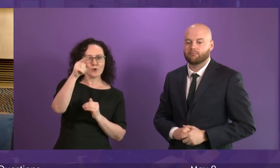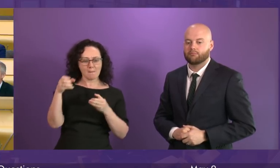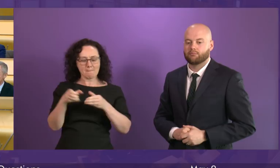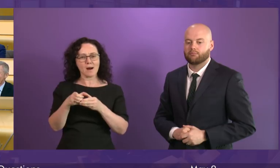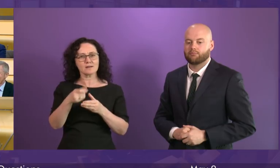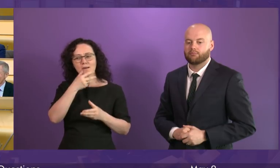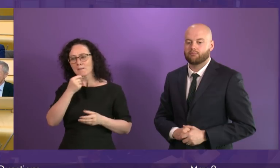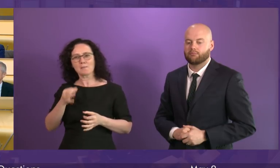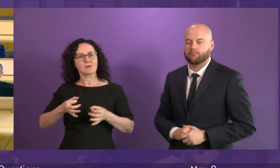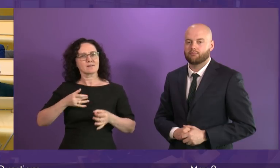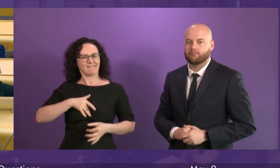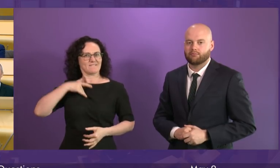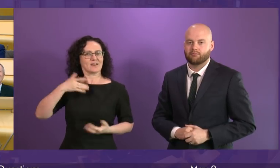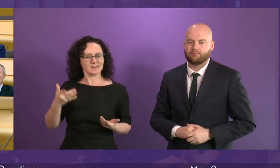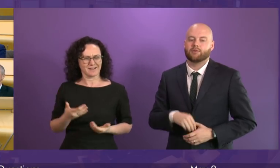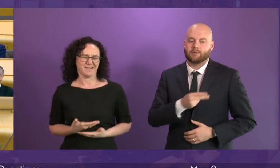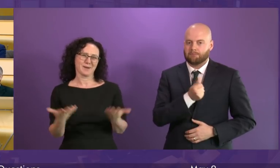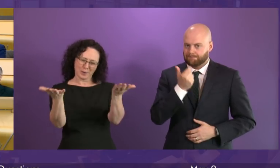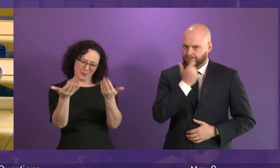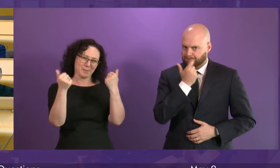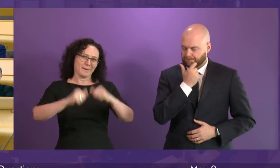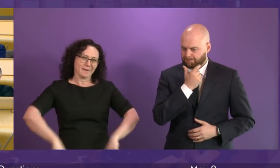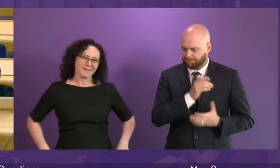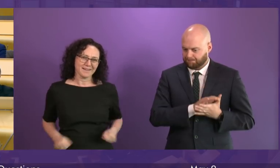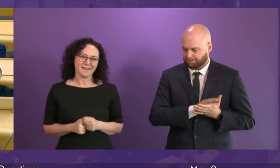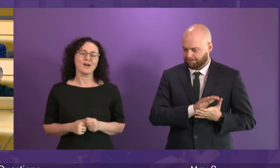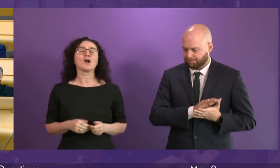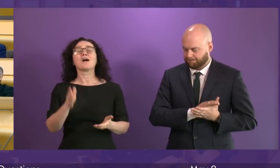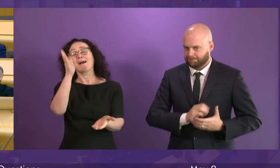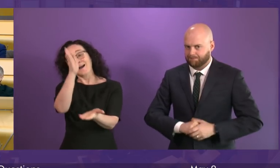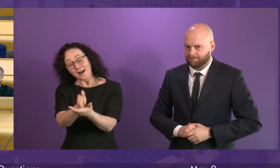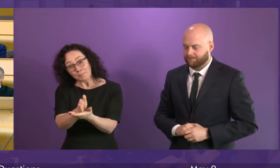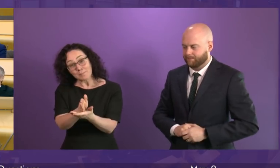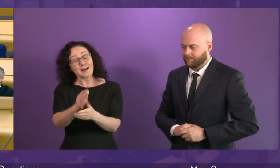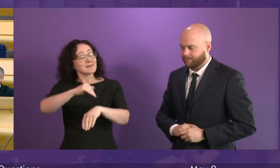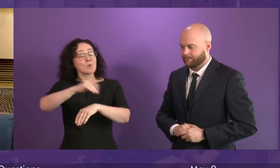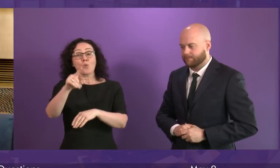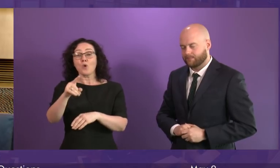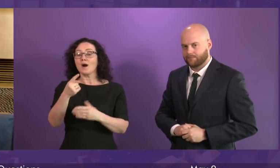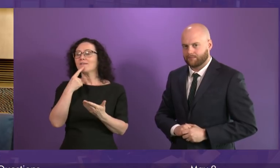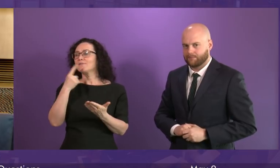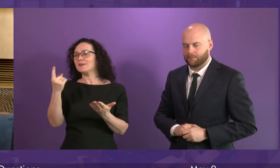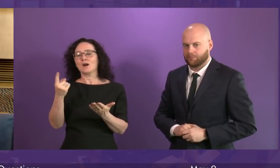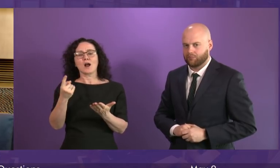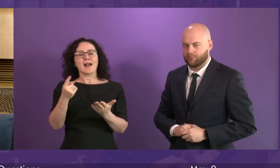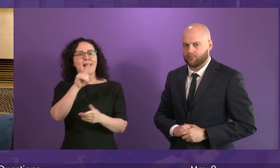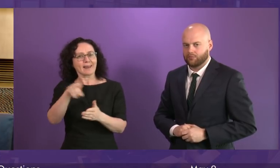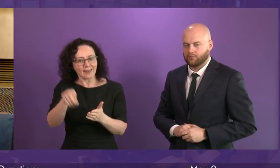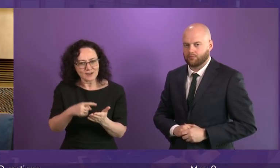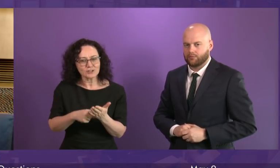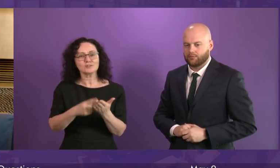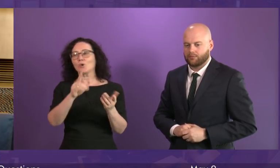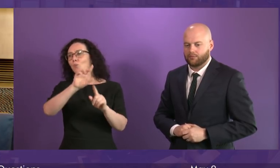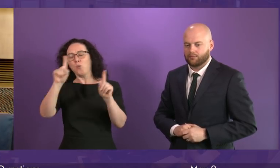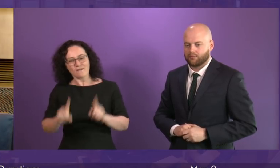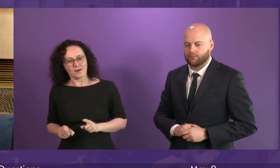opinion polls. For goodness sake. The fact of the matter is whether it's polls whether it's real elections people in